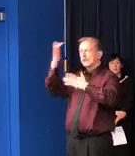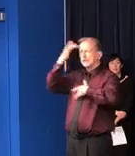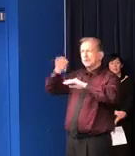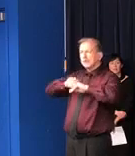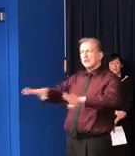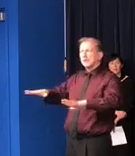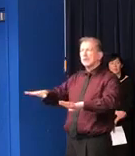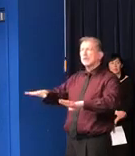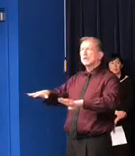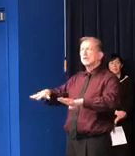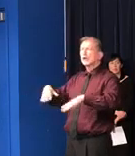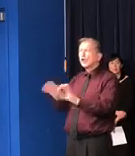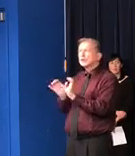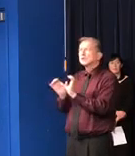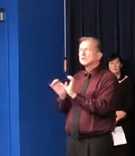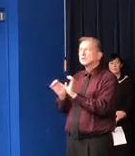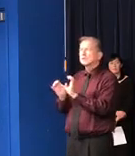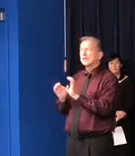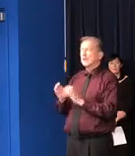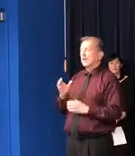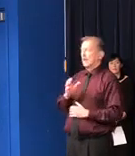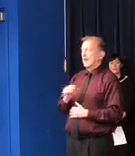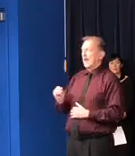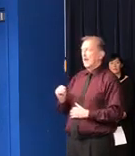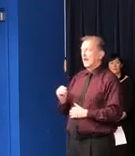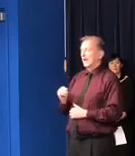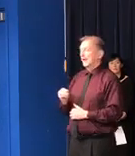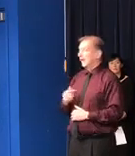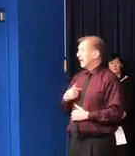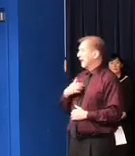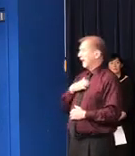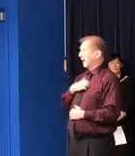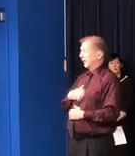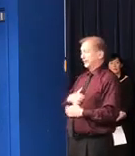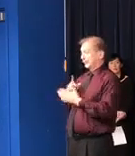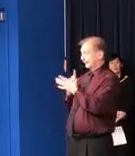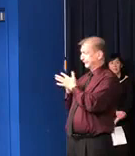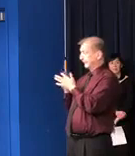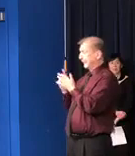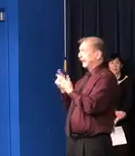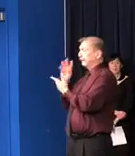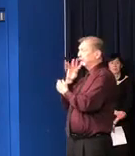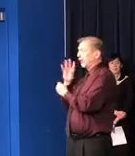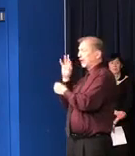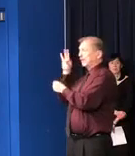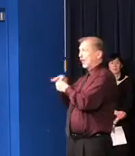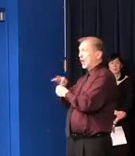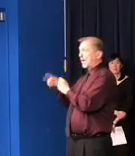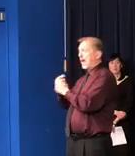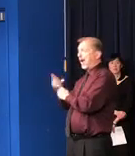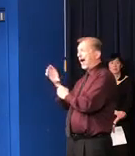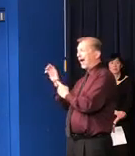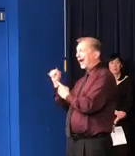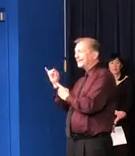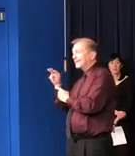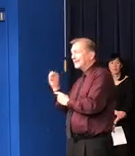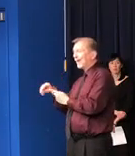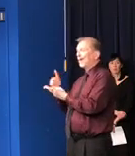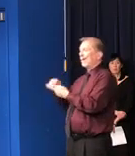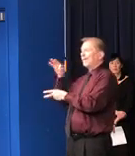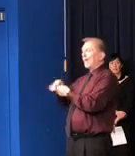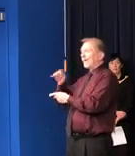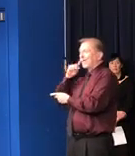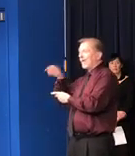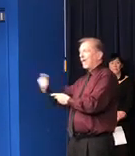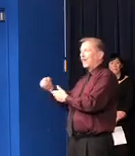crisis. And, you know, look, I would like action on it. have, you know, an entire list of things that we'd like to get done for the state